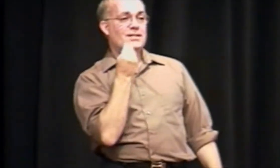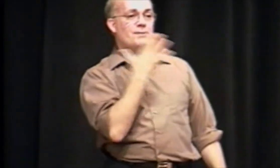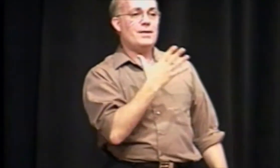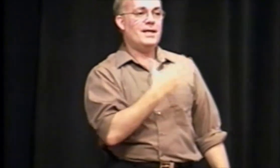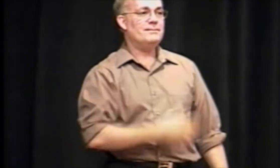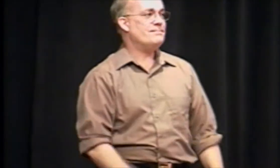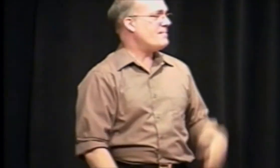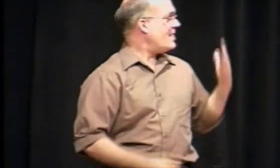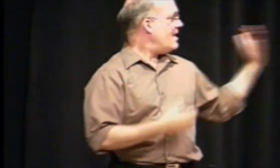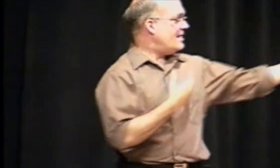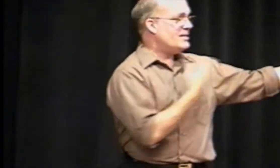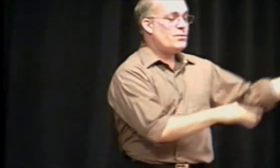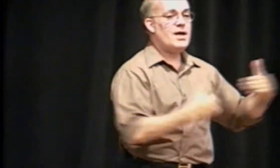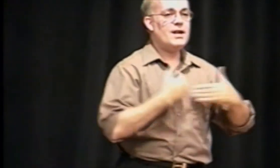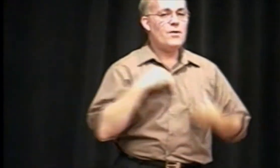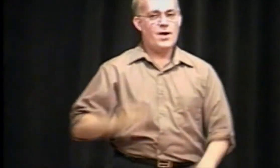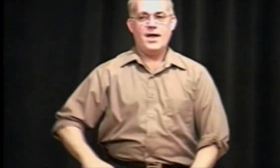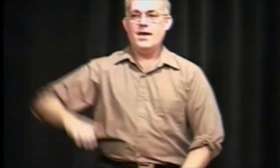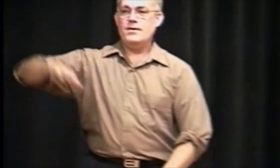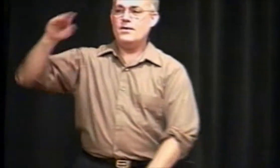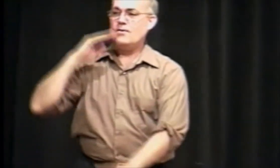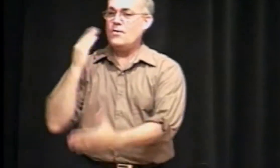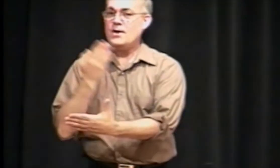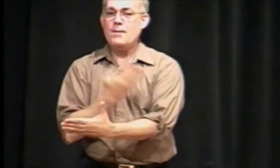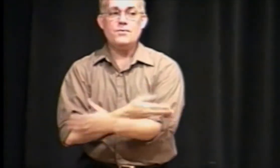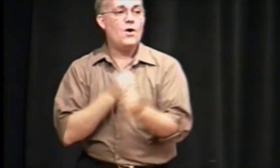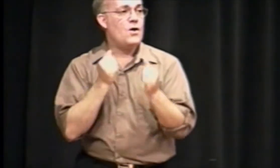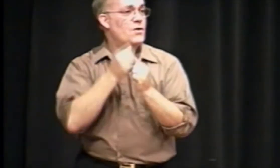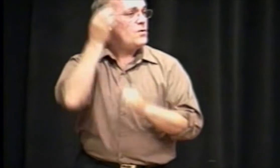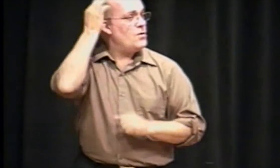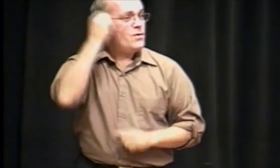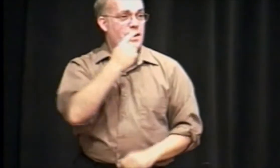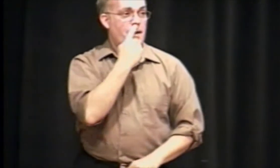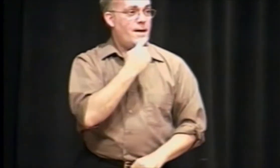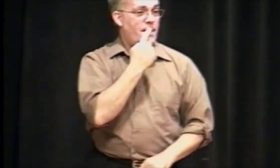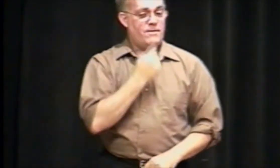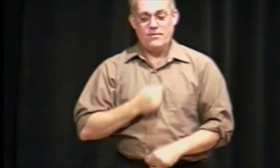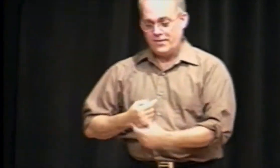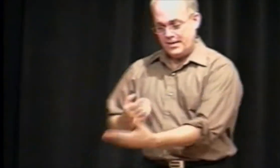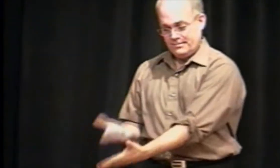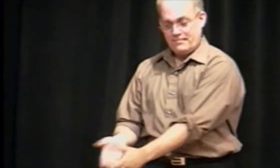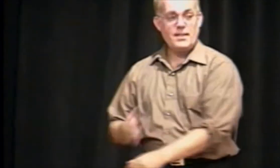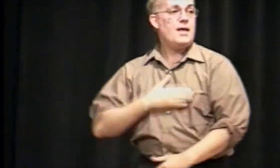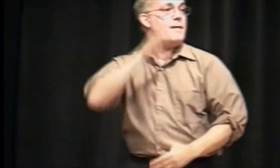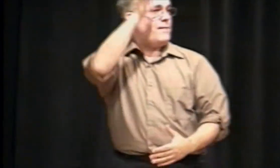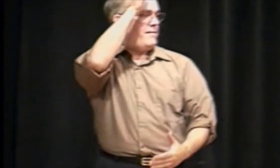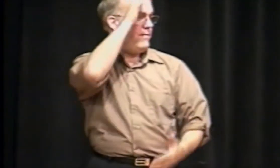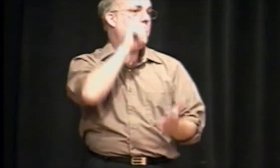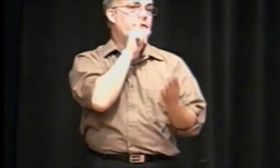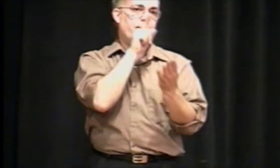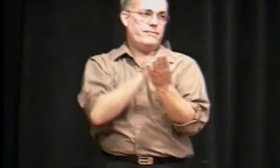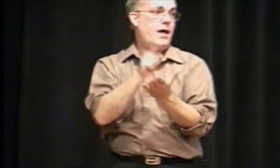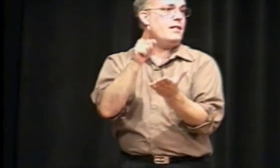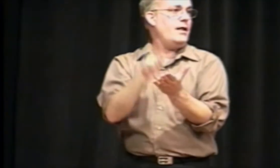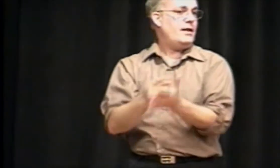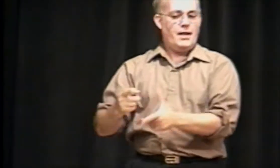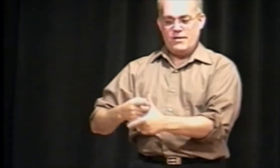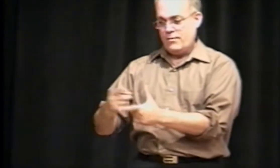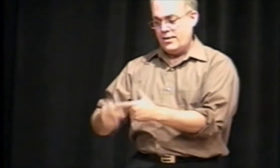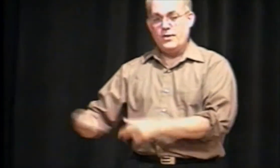as could be. This widow had a grown-up daughter who had hair of red. My father fell in love